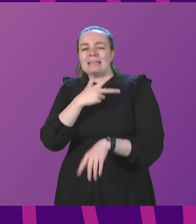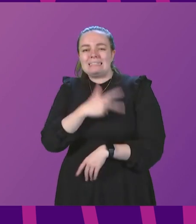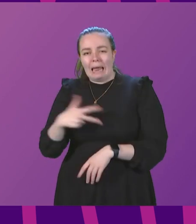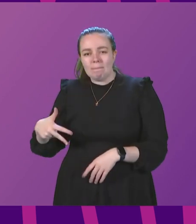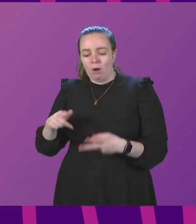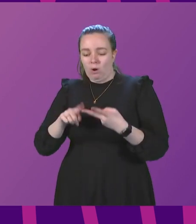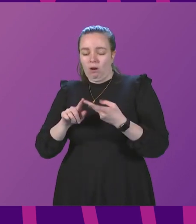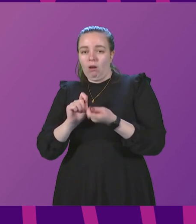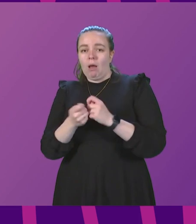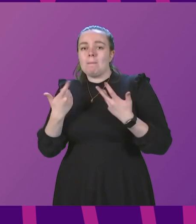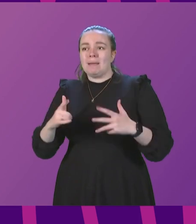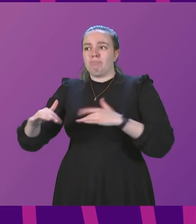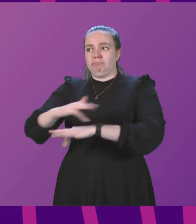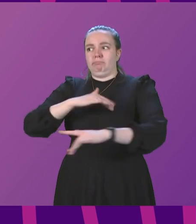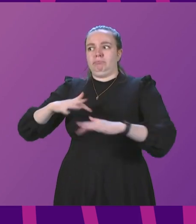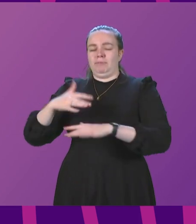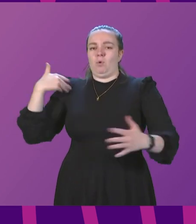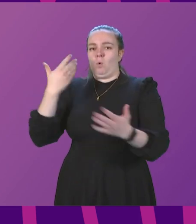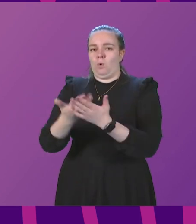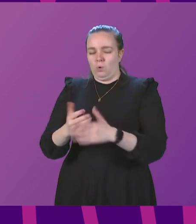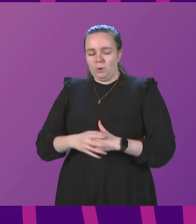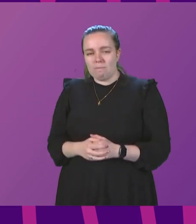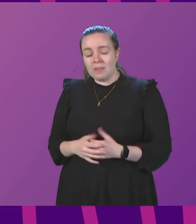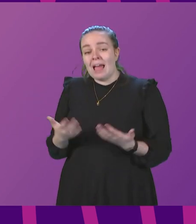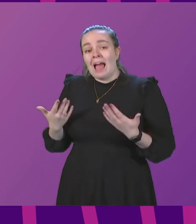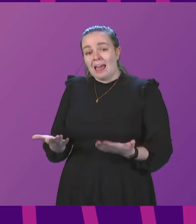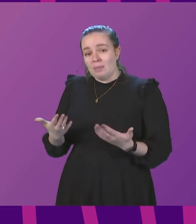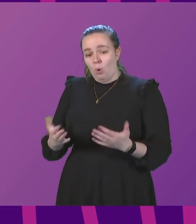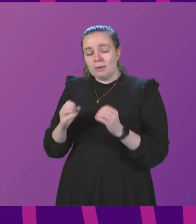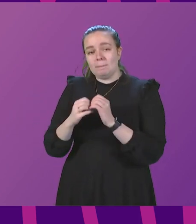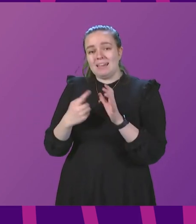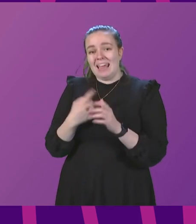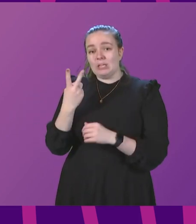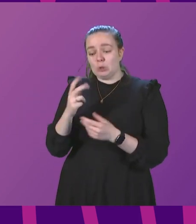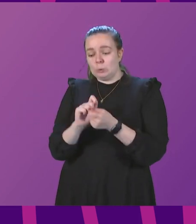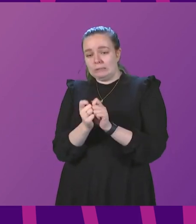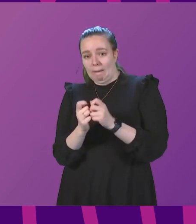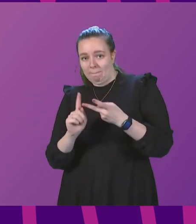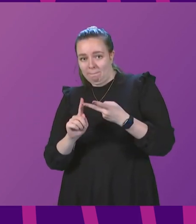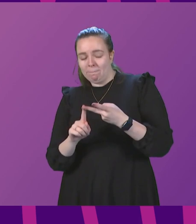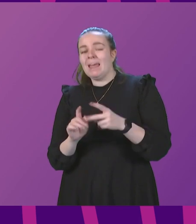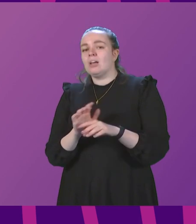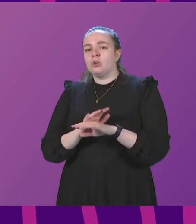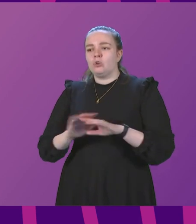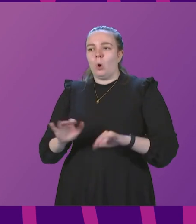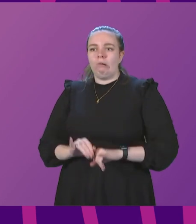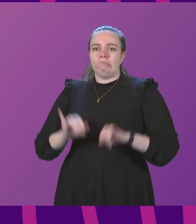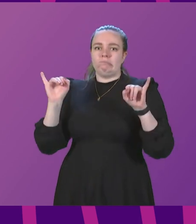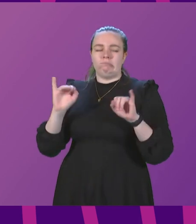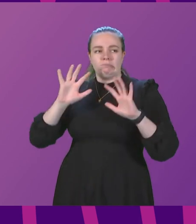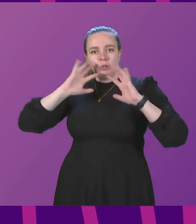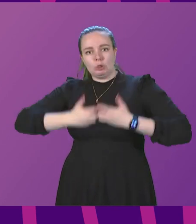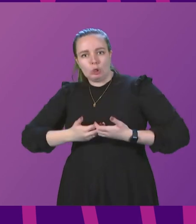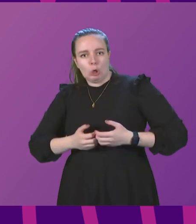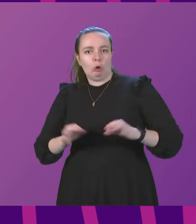has been circulating for longer. At the moment, therefore, this BA2 subvariant is not a cause for any alarm,